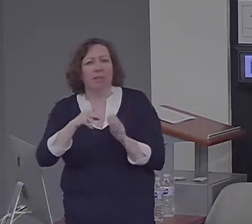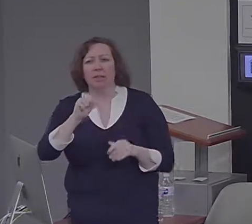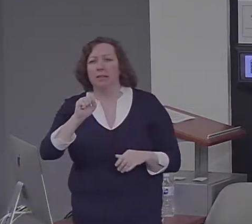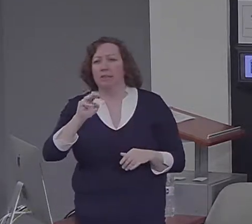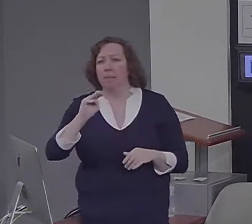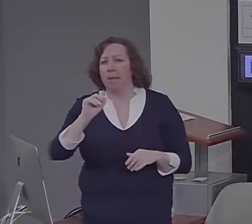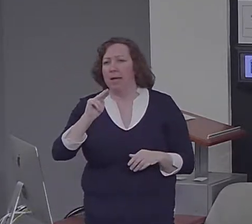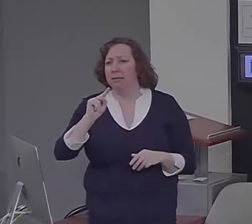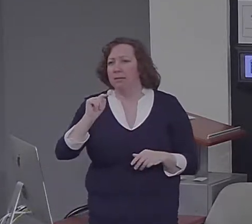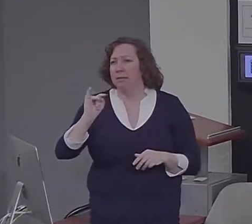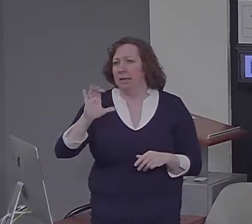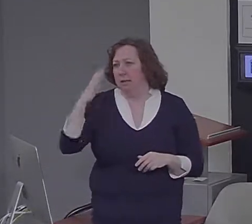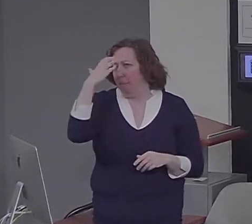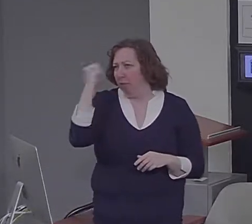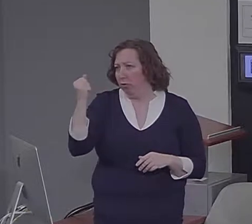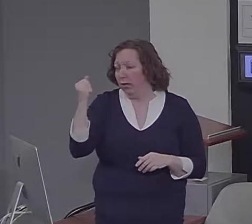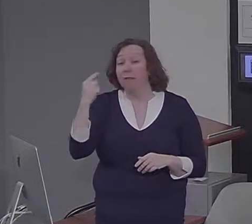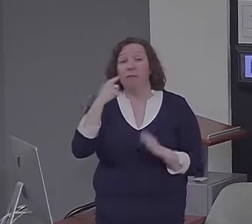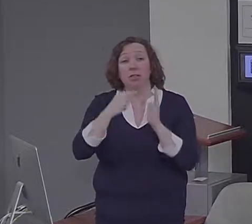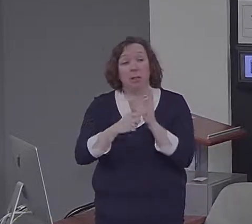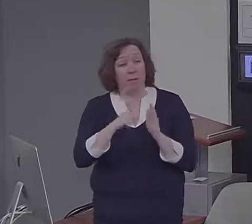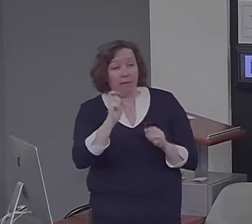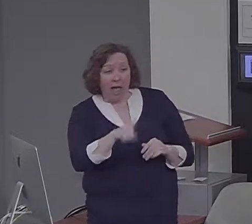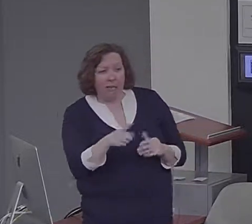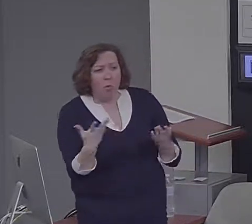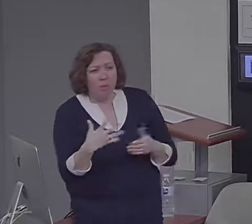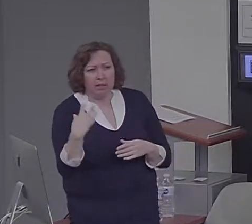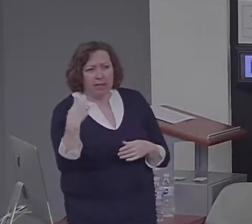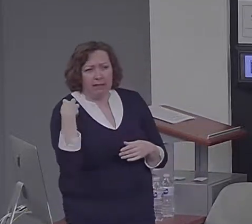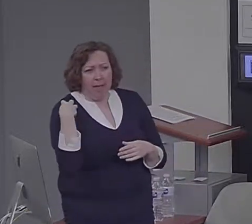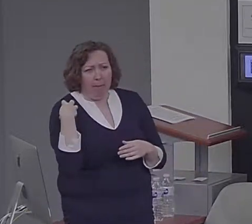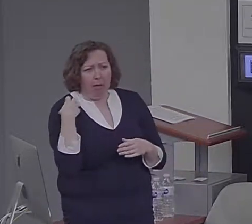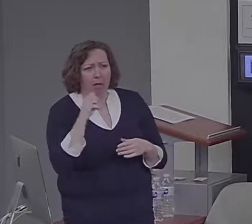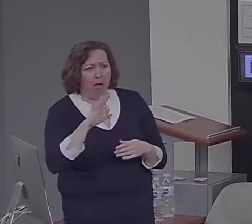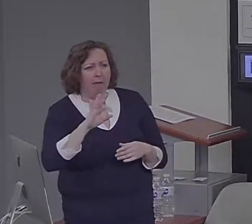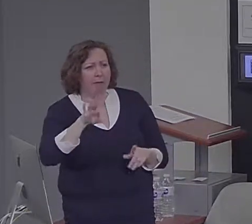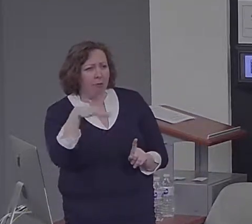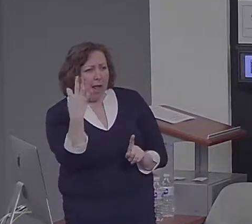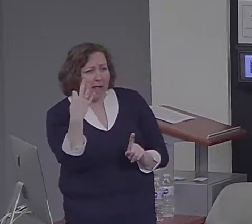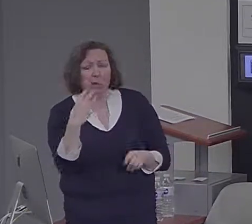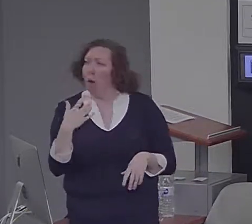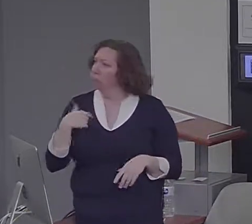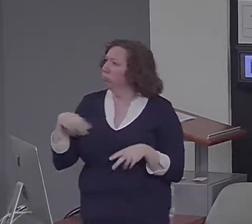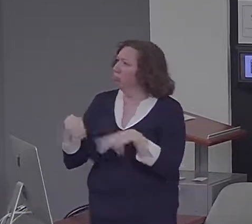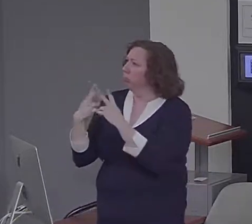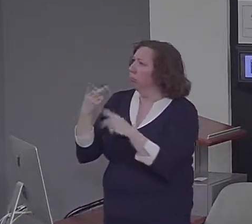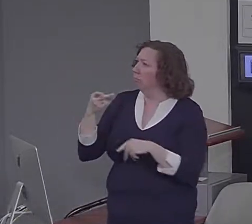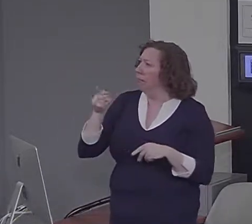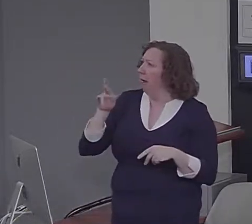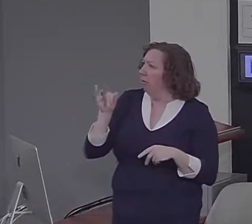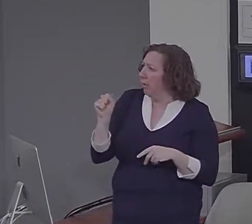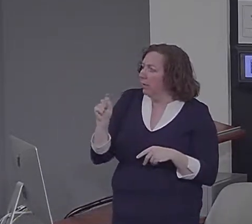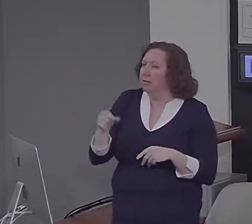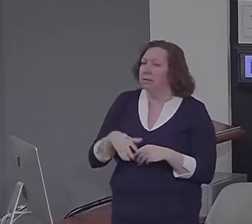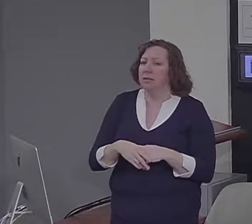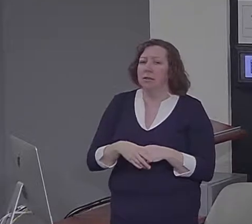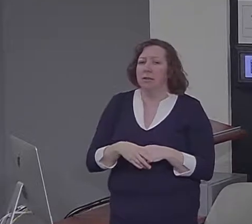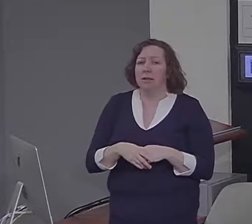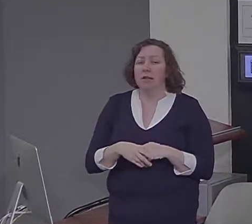example, that was all fine. He knew a lot of general things about his past. He knew the names of his parents and where he grew up.